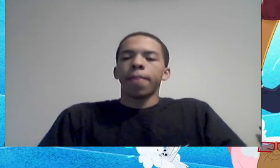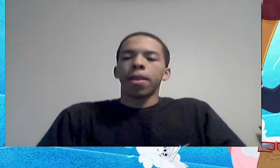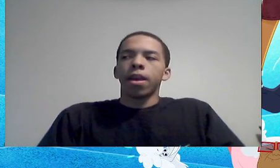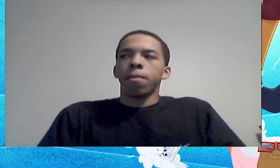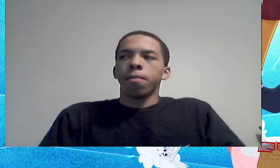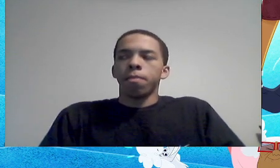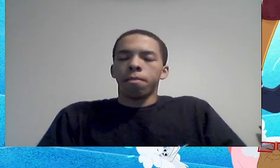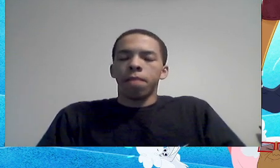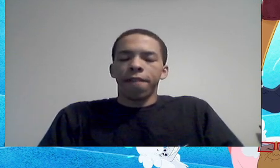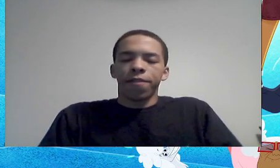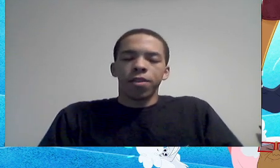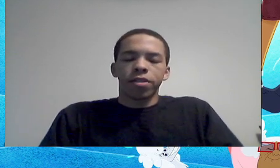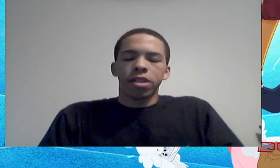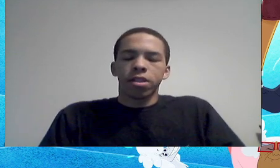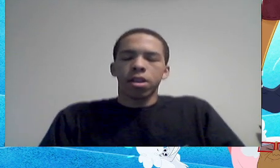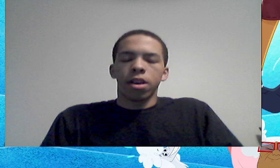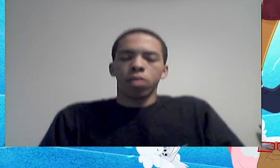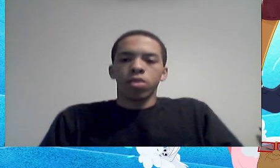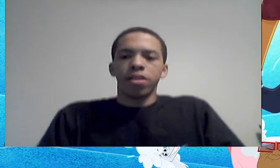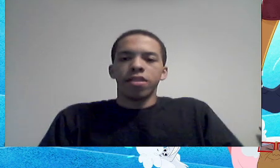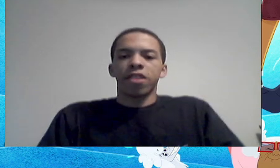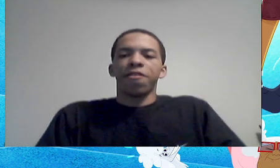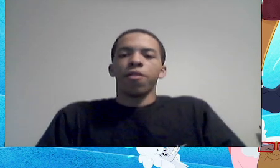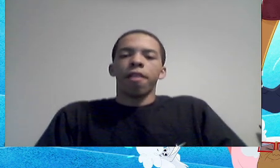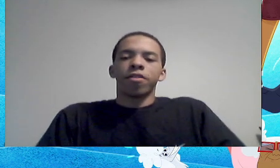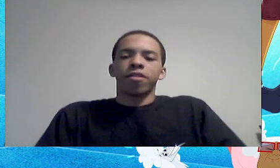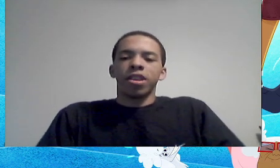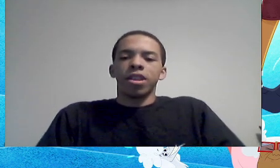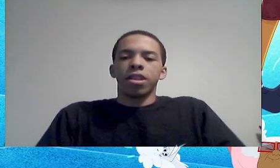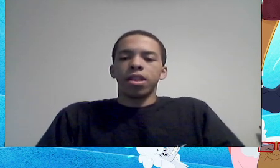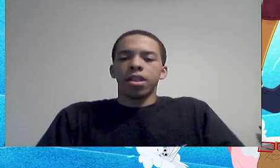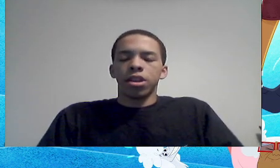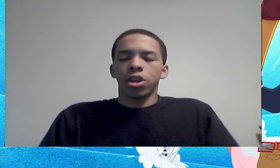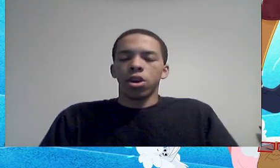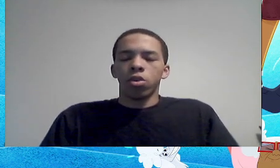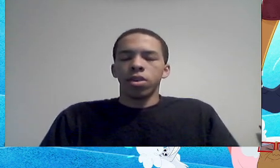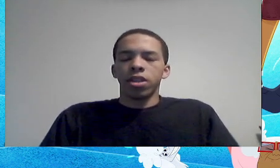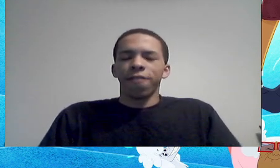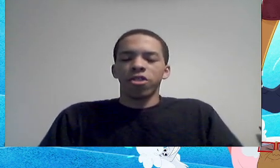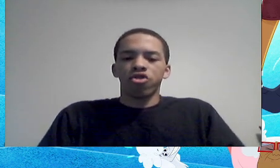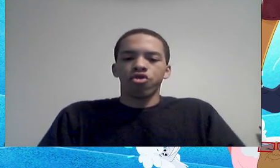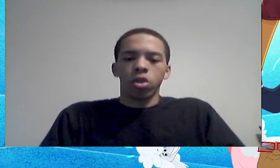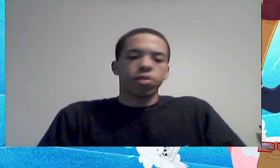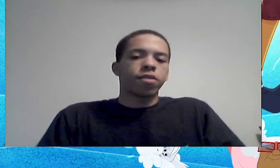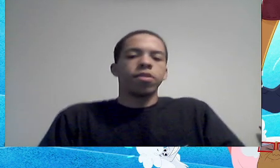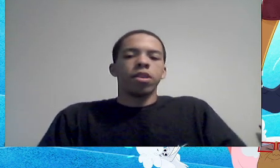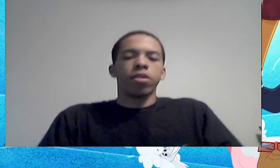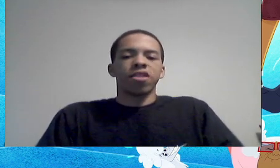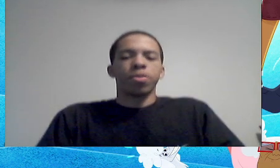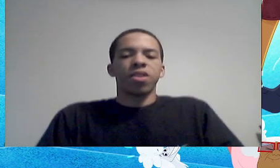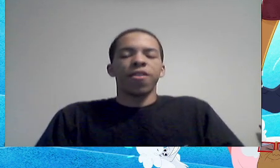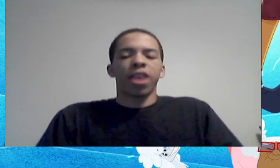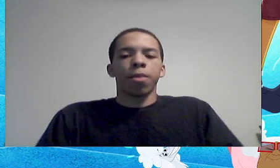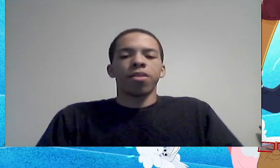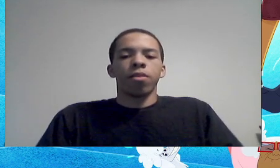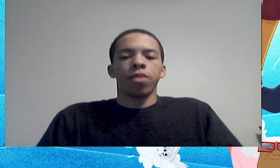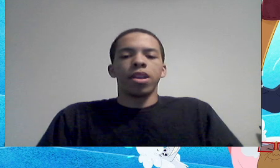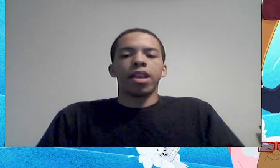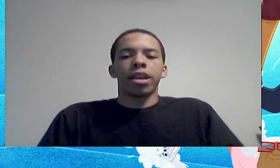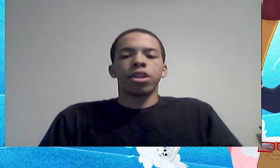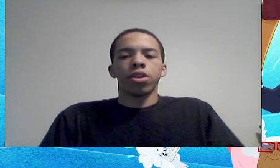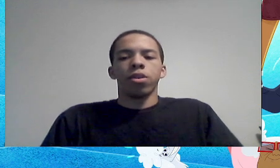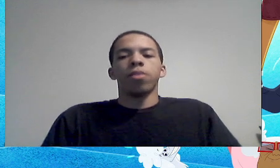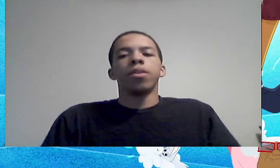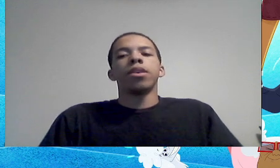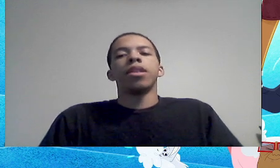topic, my first thought was, if you've ever seen the show, Different Strokes, there is a specific episode